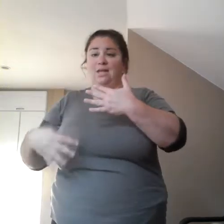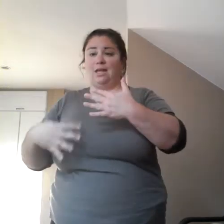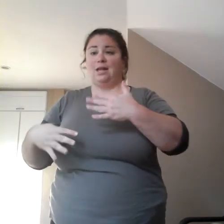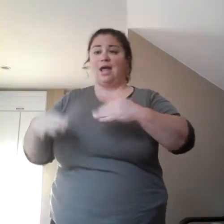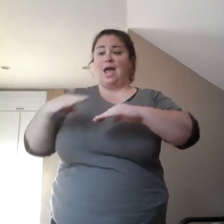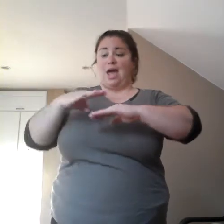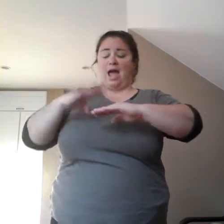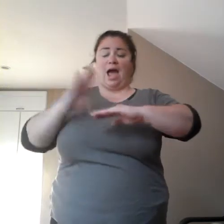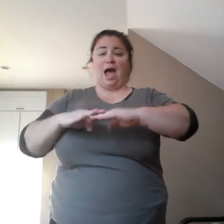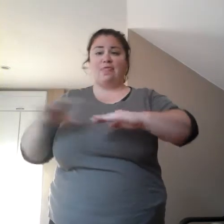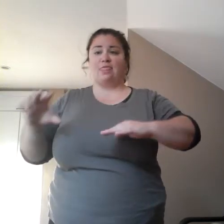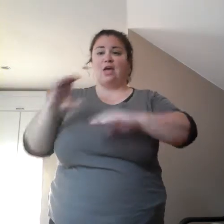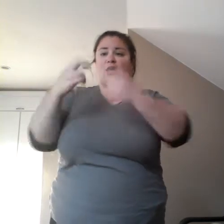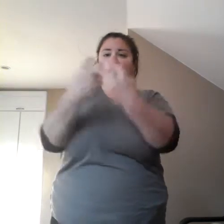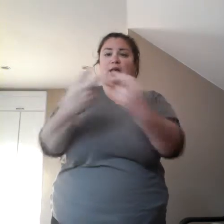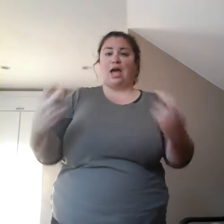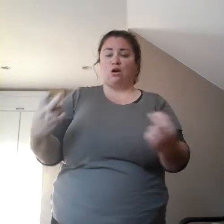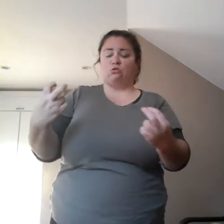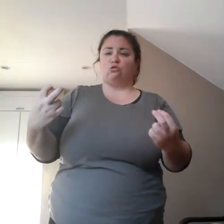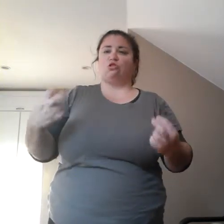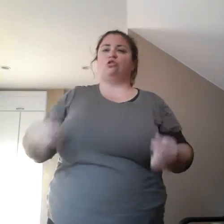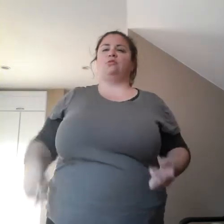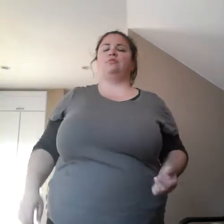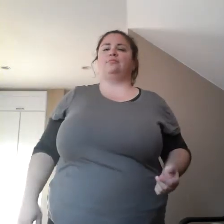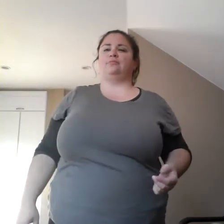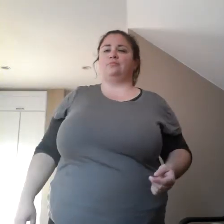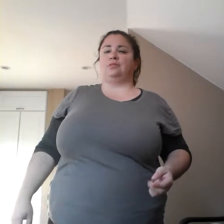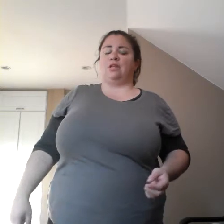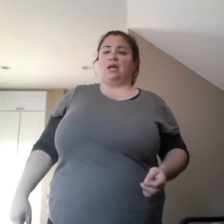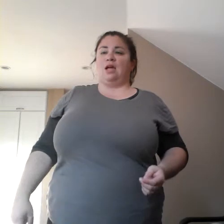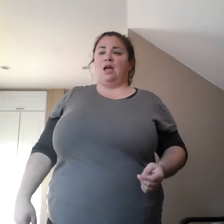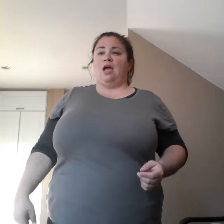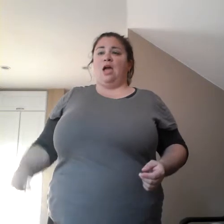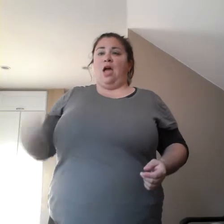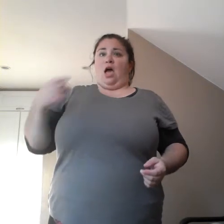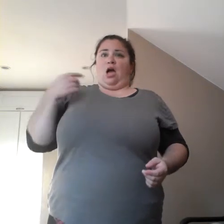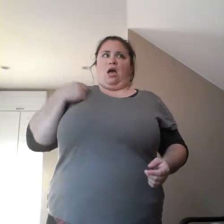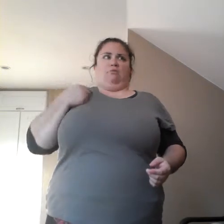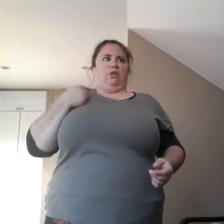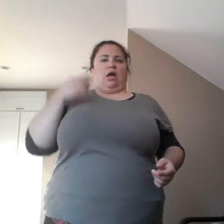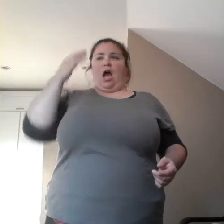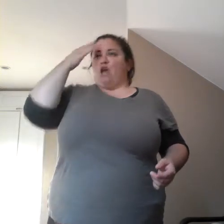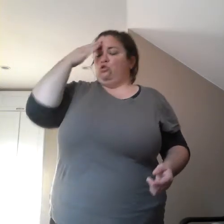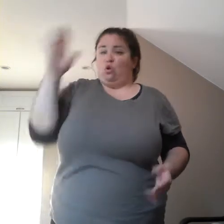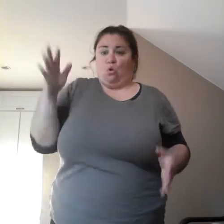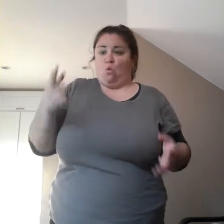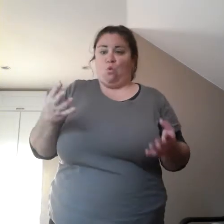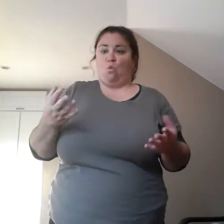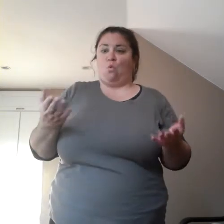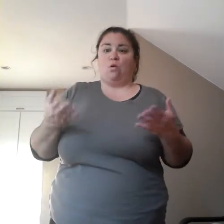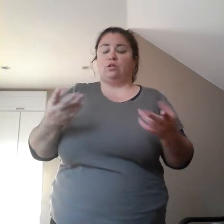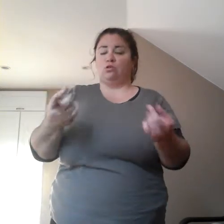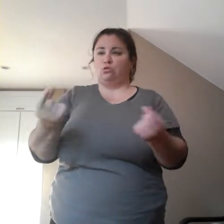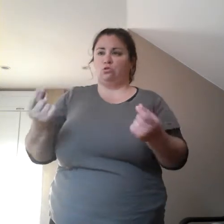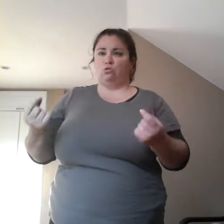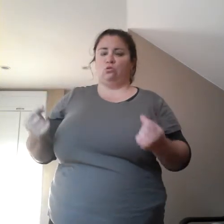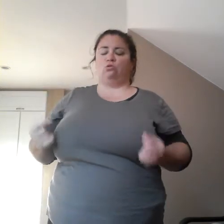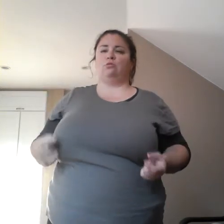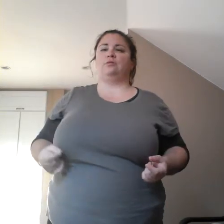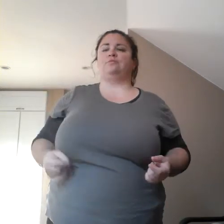Um, so I, I just had no idea what to do. So I went into, the only thing I can think of, I went